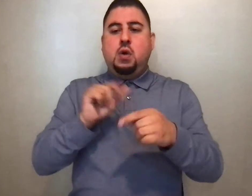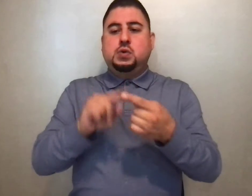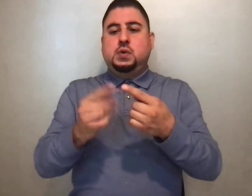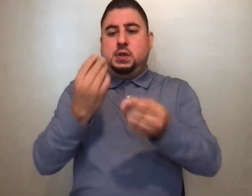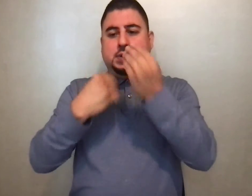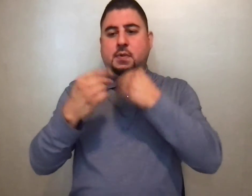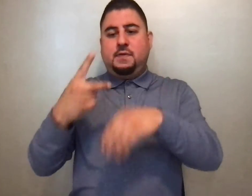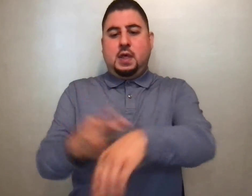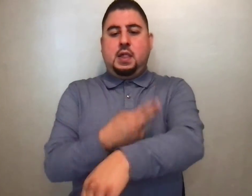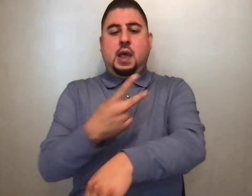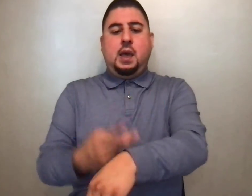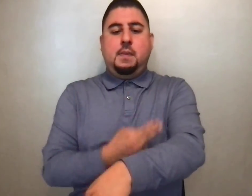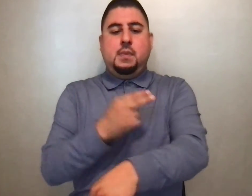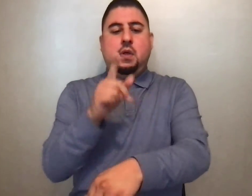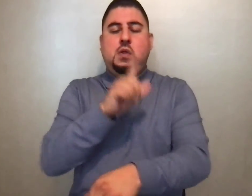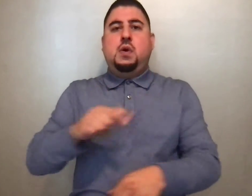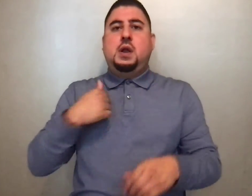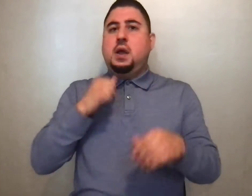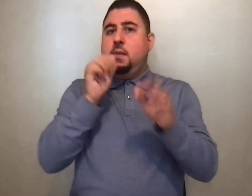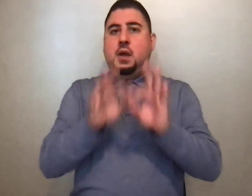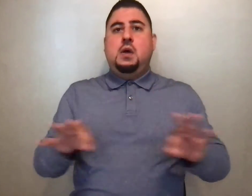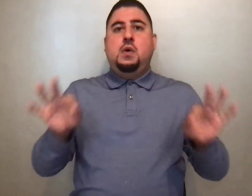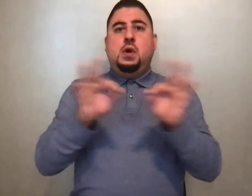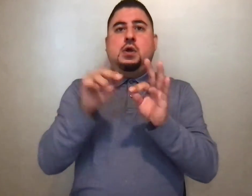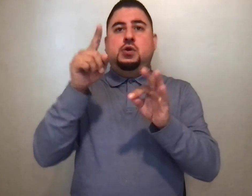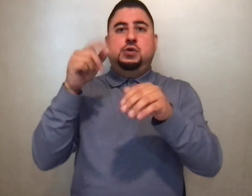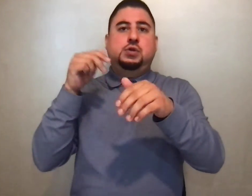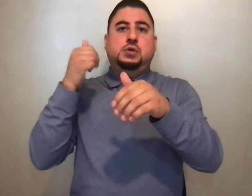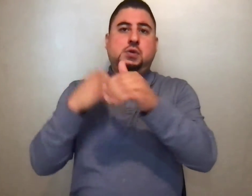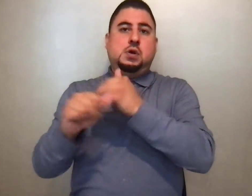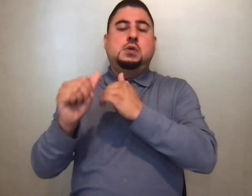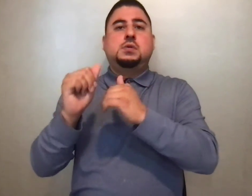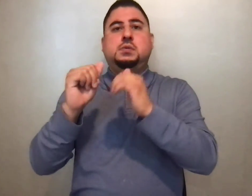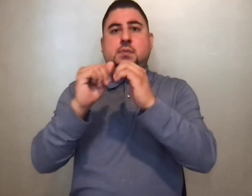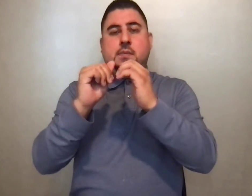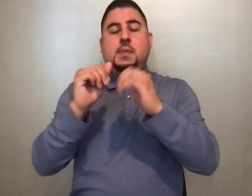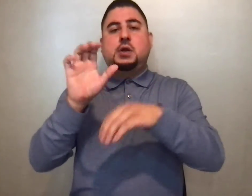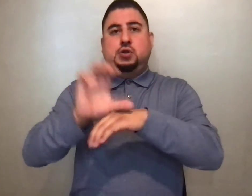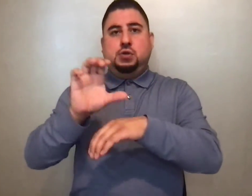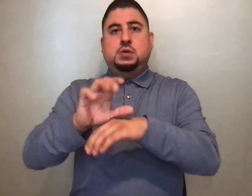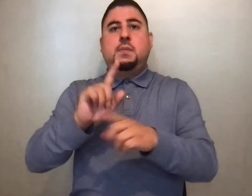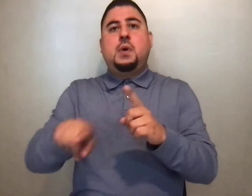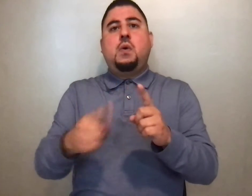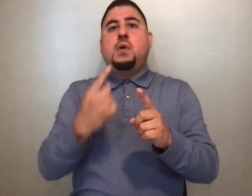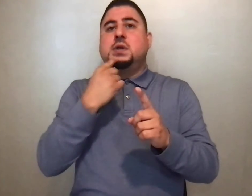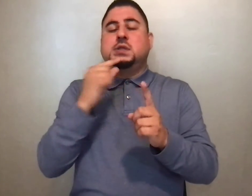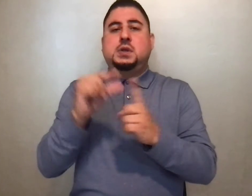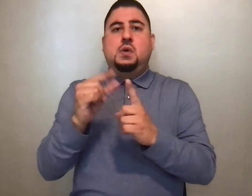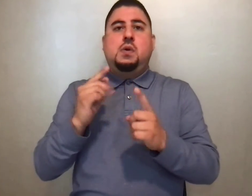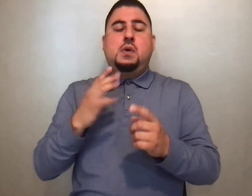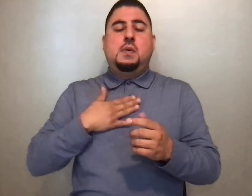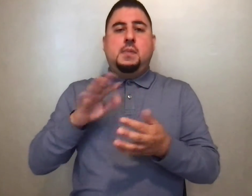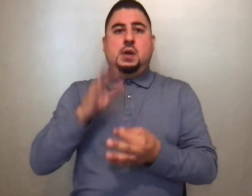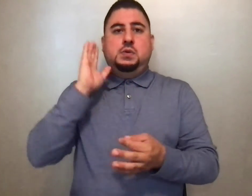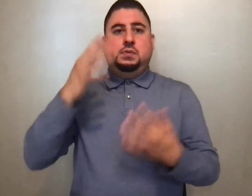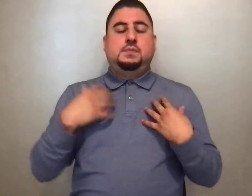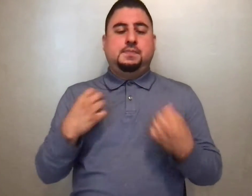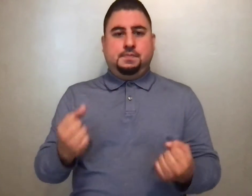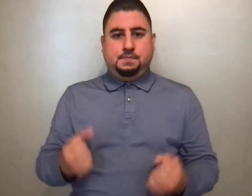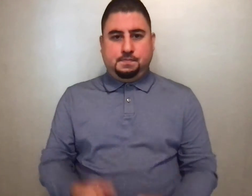supper of the Lamb. Lord, I am not worthy that you should enter under my roof. But only say the word, and my soul shall